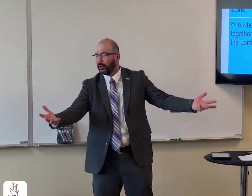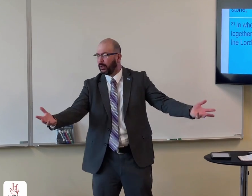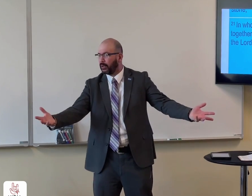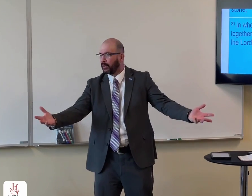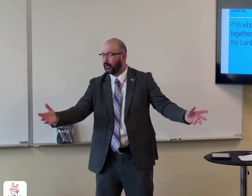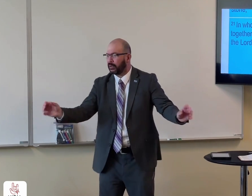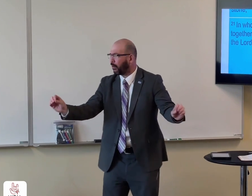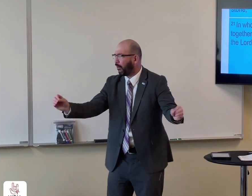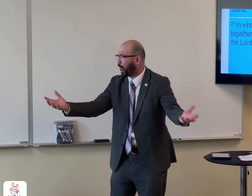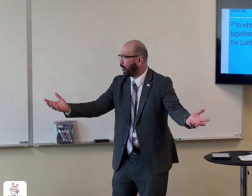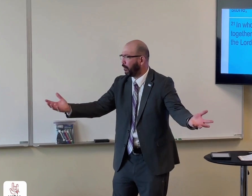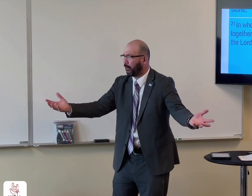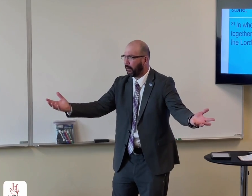don't yeah or